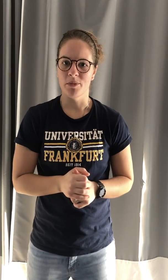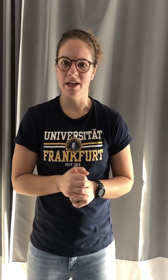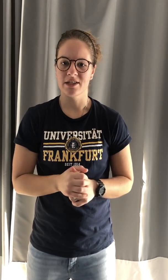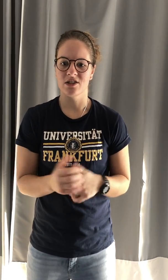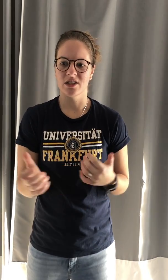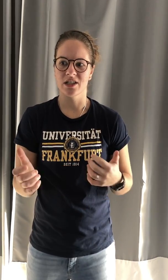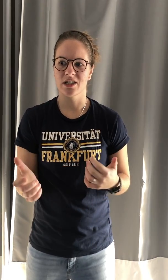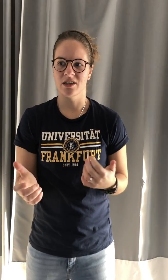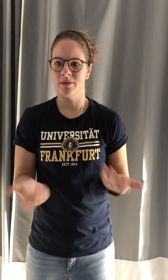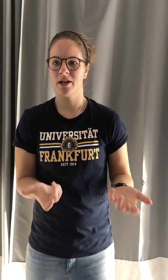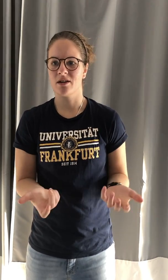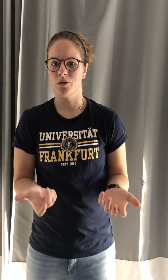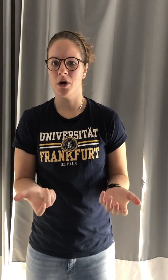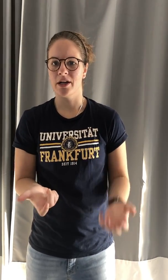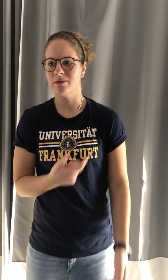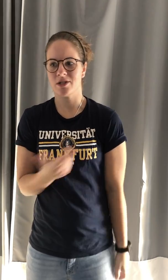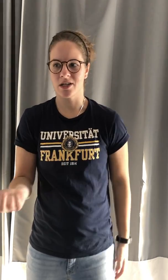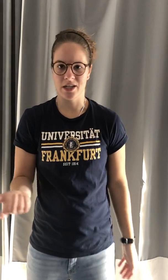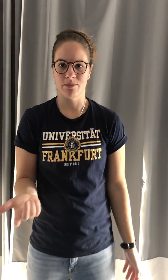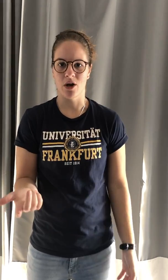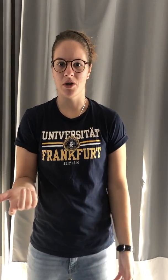minutes and you're like, I'm not going to rewind. I'm just going to keep going.